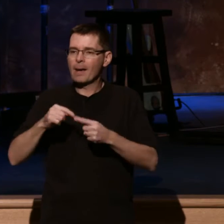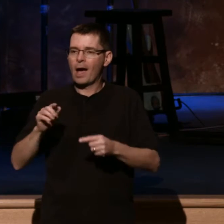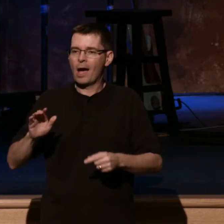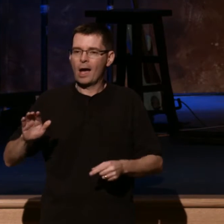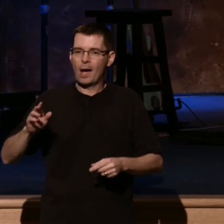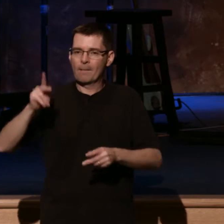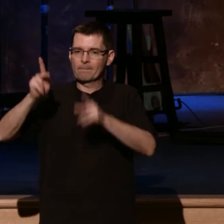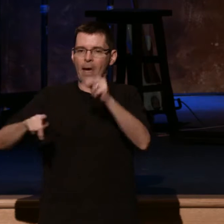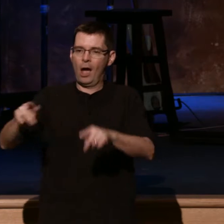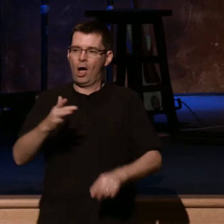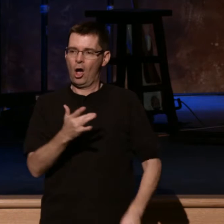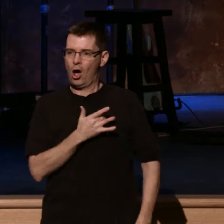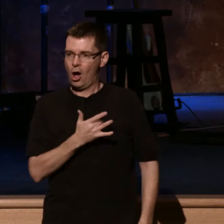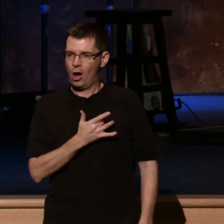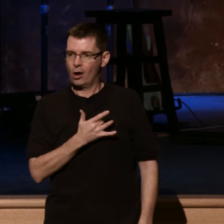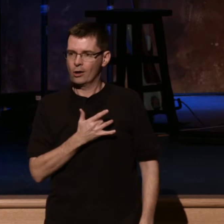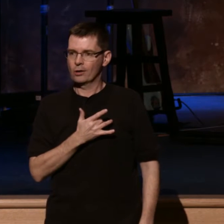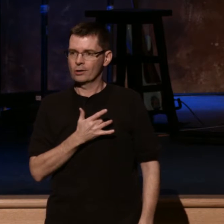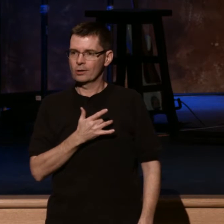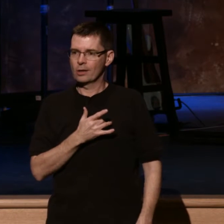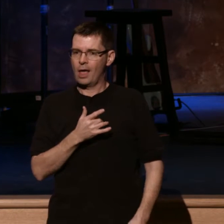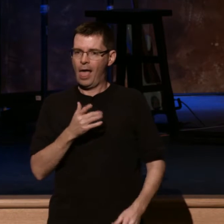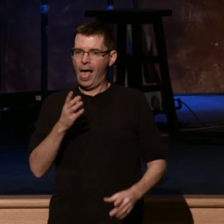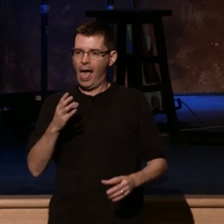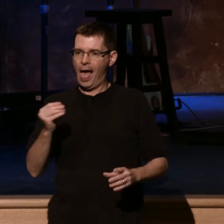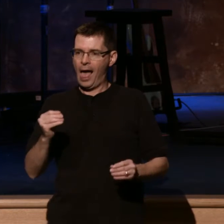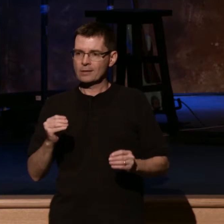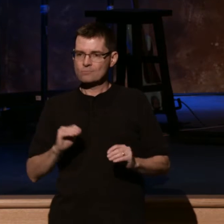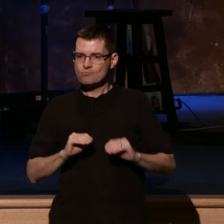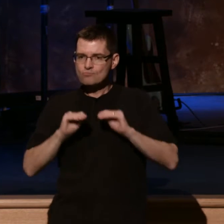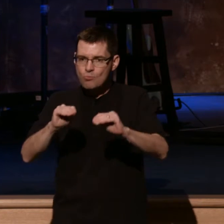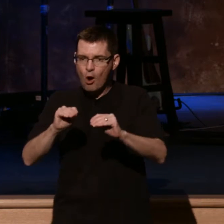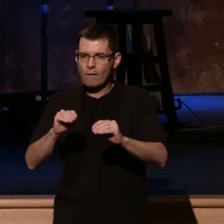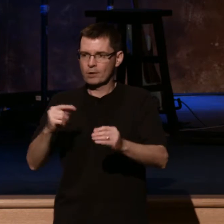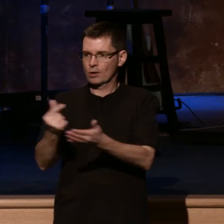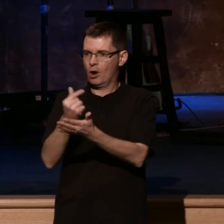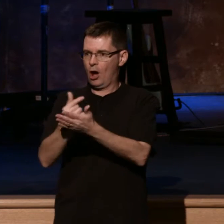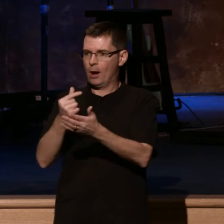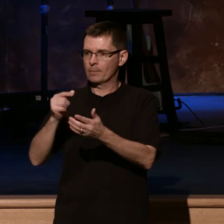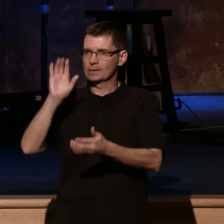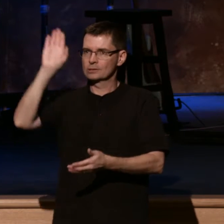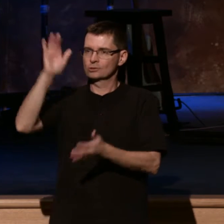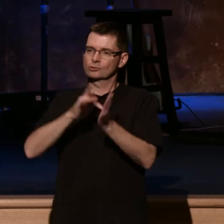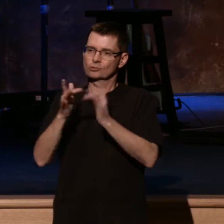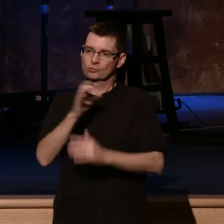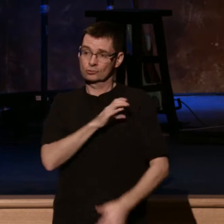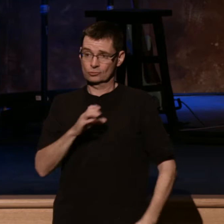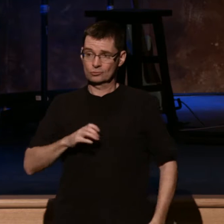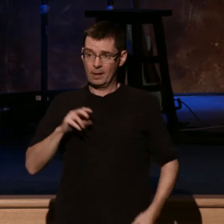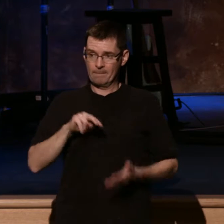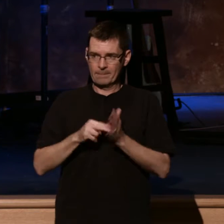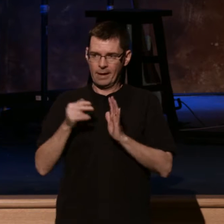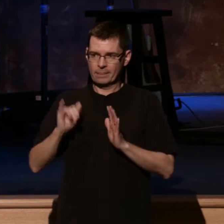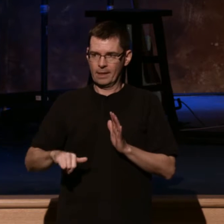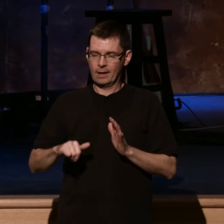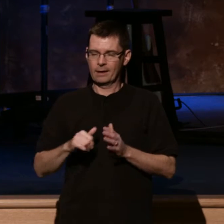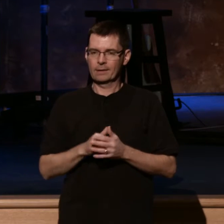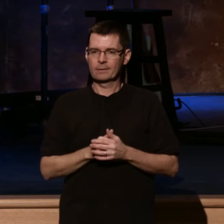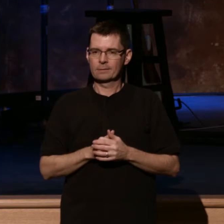and the amazing advancement of the gospel of Christ. So we're going to see four things today. And we're going to spend most of our time on the first one, so